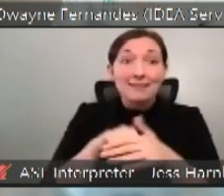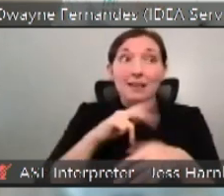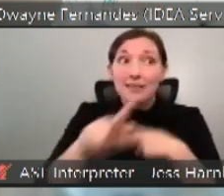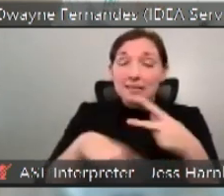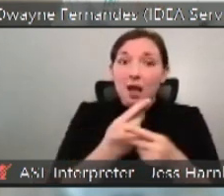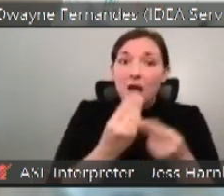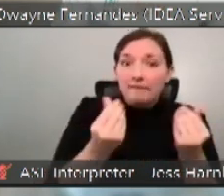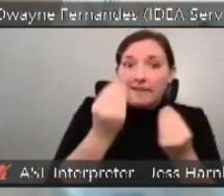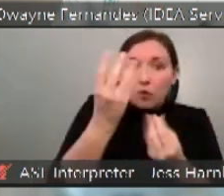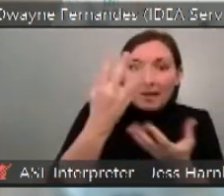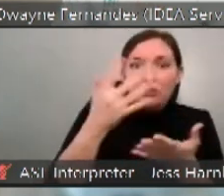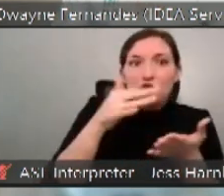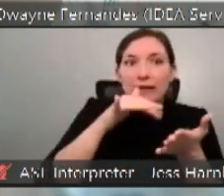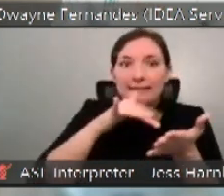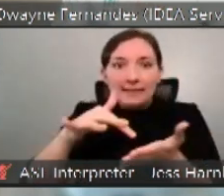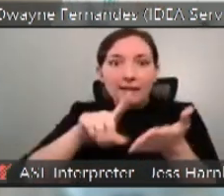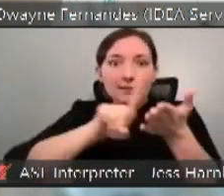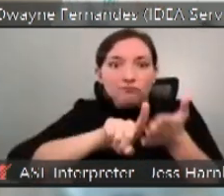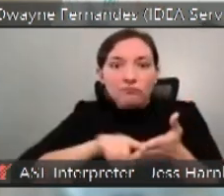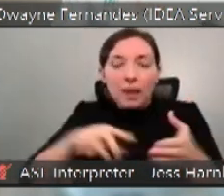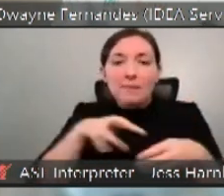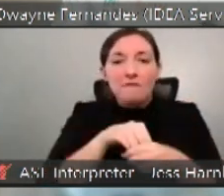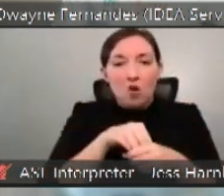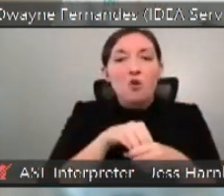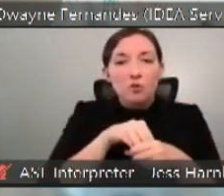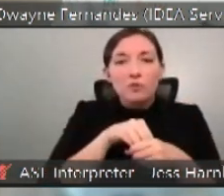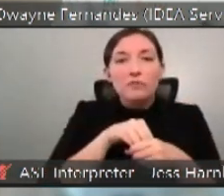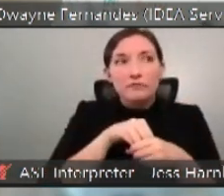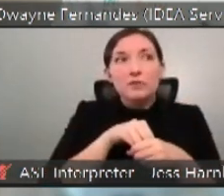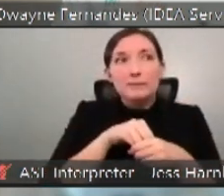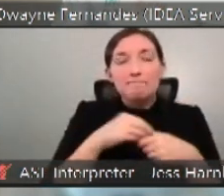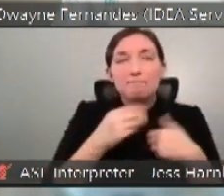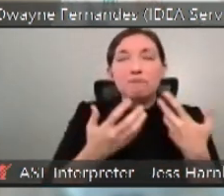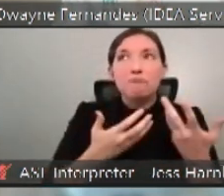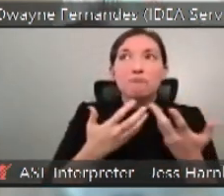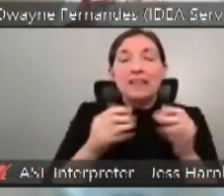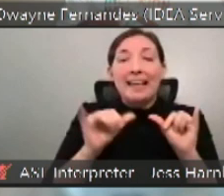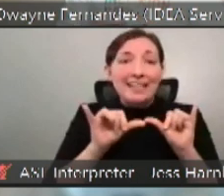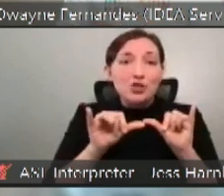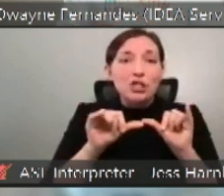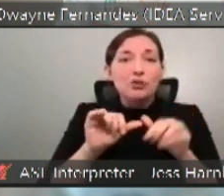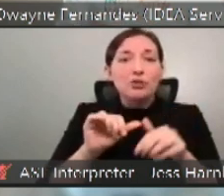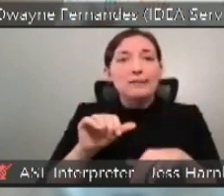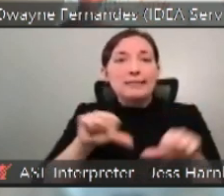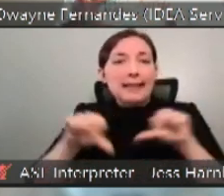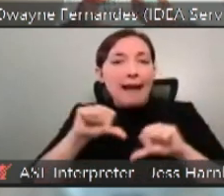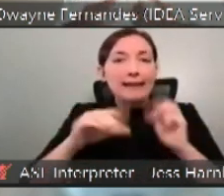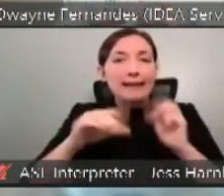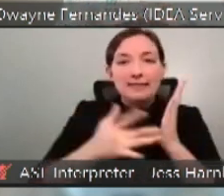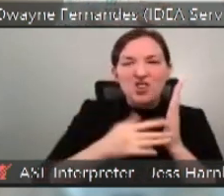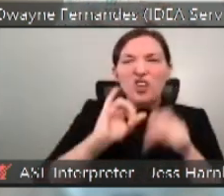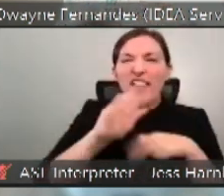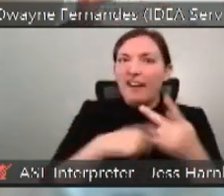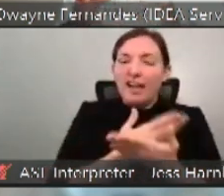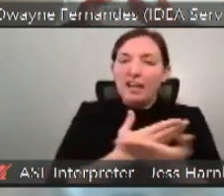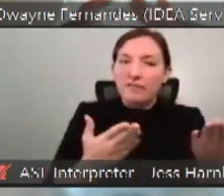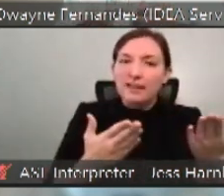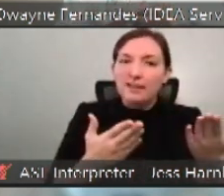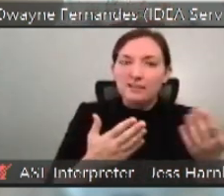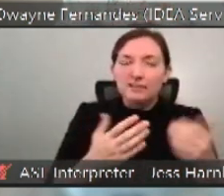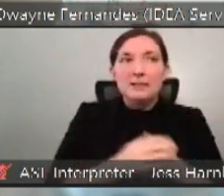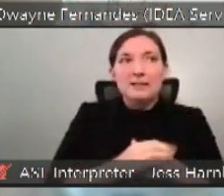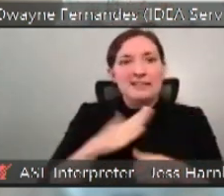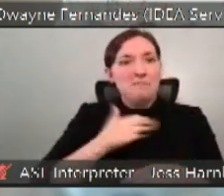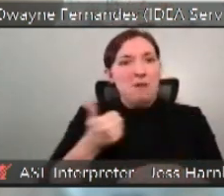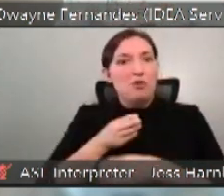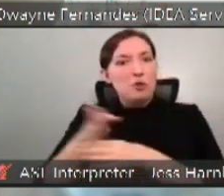material and study and be involved in the engineering, science, technology, and this kind of thing. Um, so